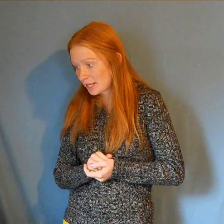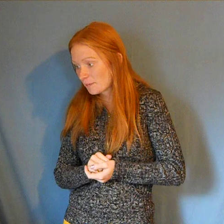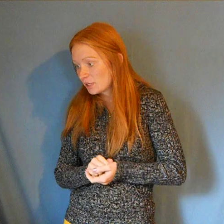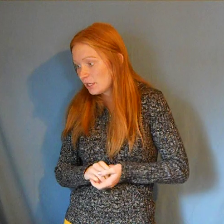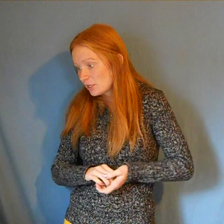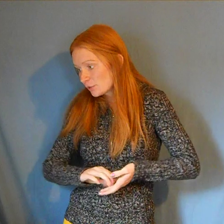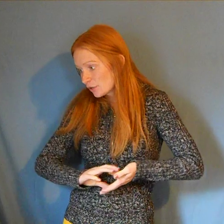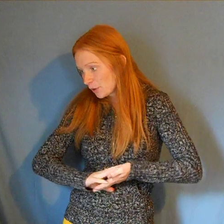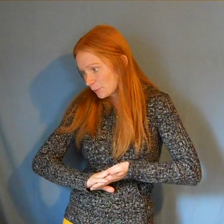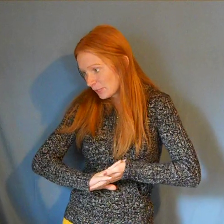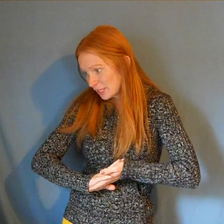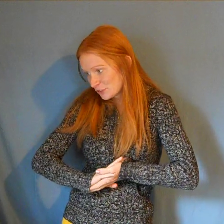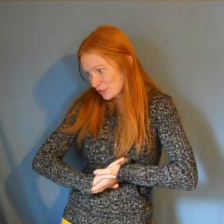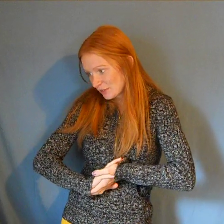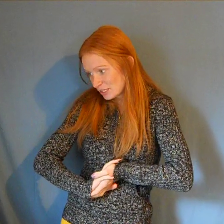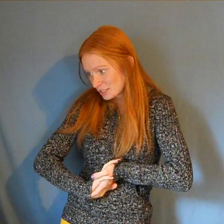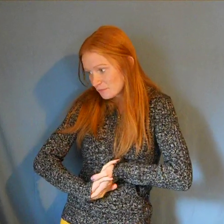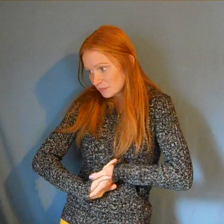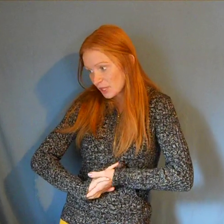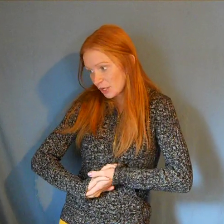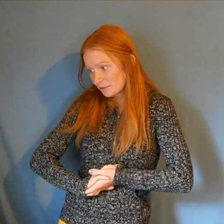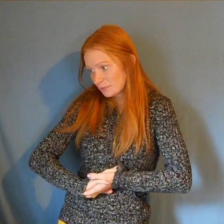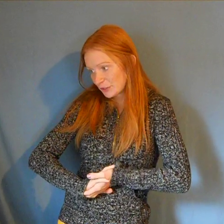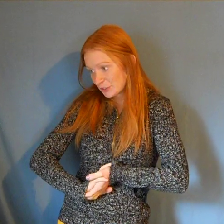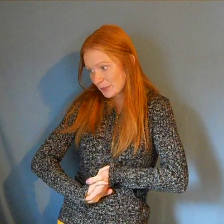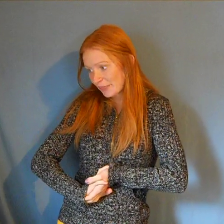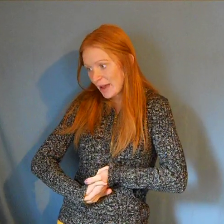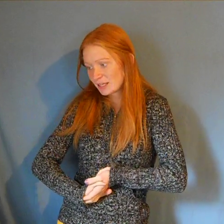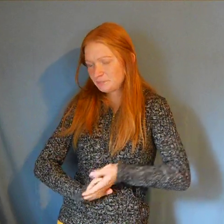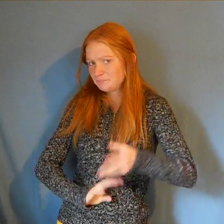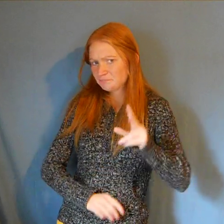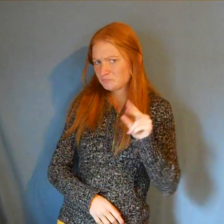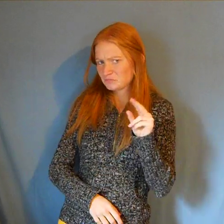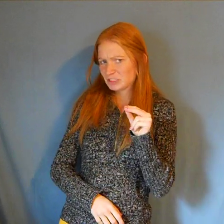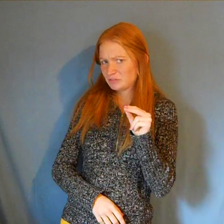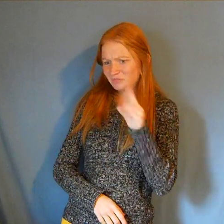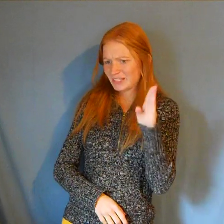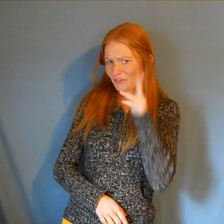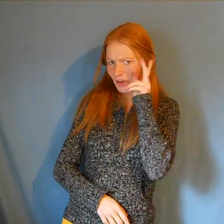up, you can call the Relay Service. Are you familiar with that? I've never heard of Relay. What's that?